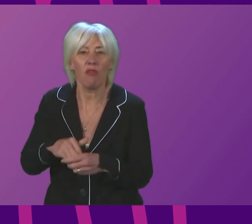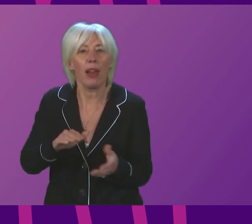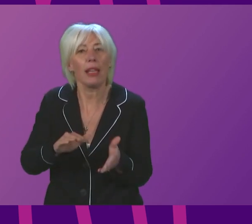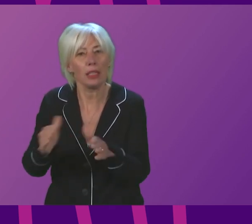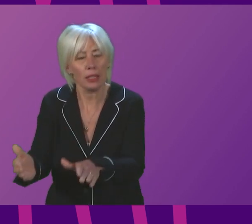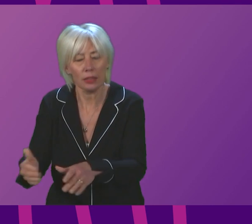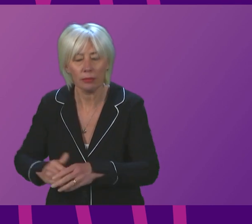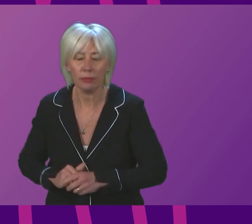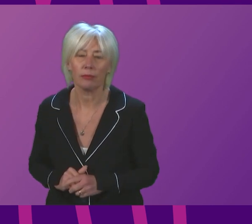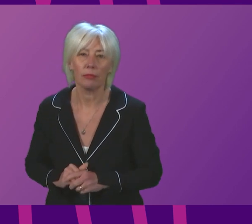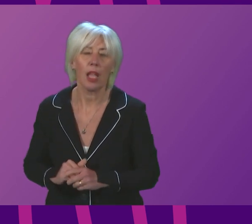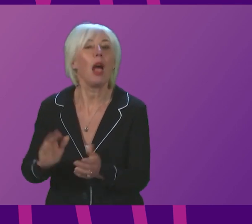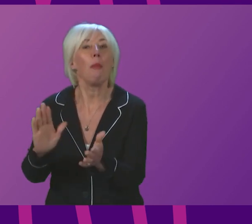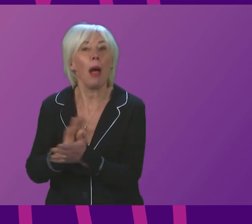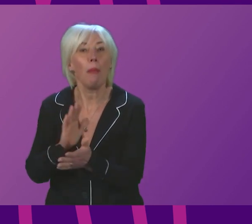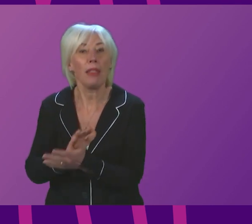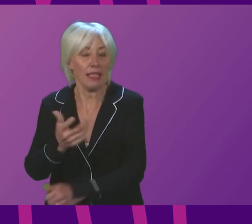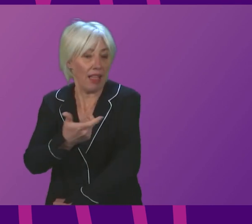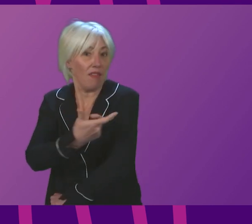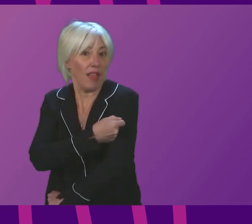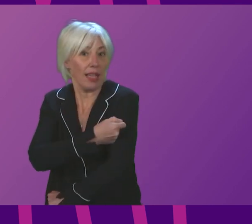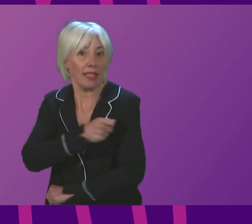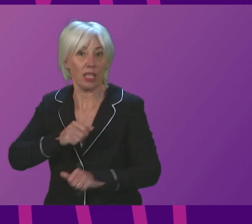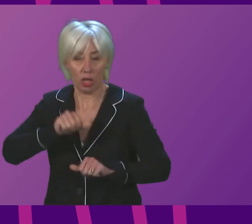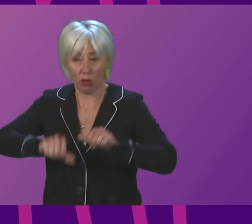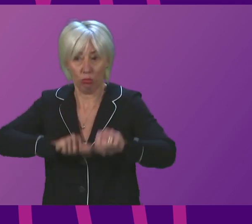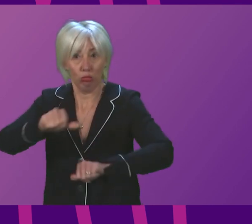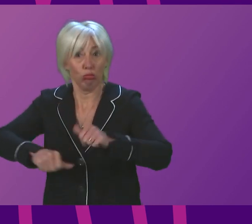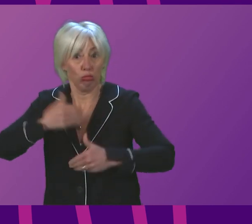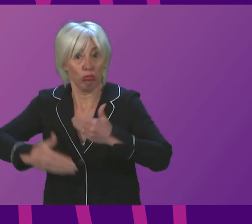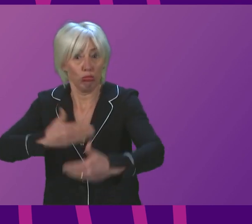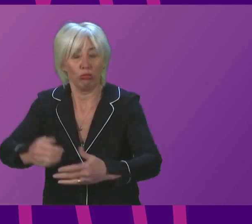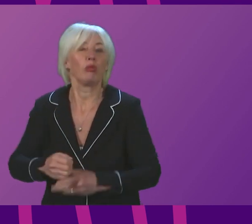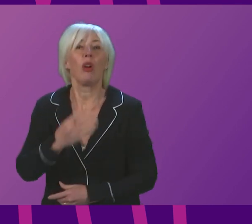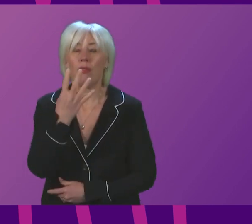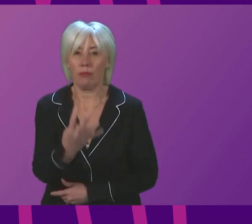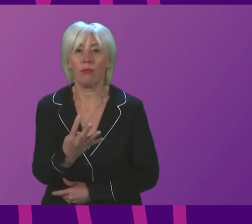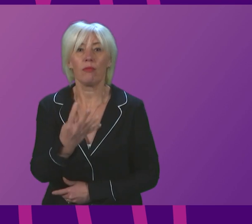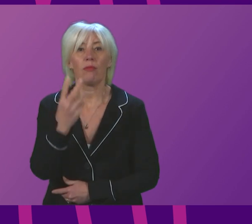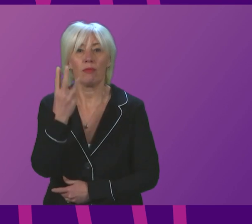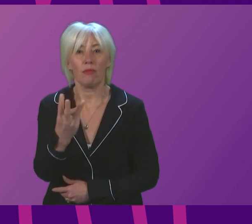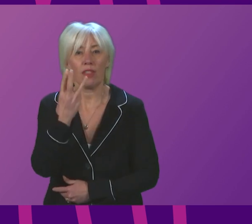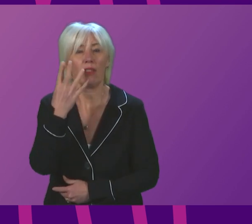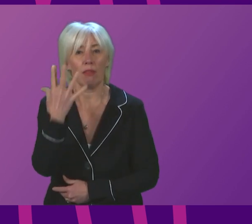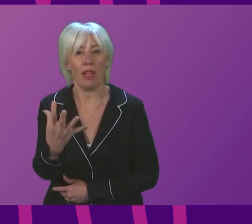to report, however, that the vaccination programme continues apace. 4,355